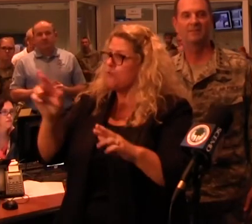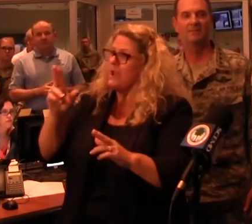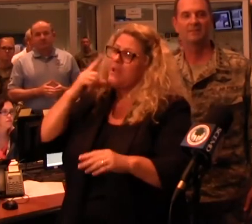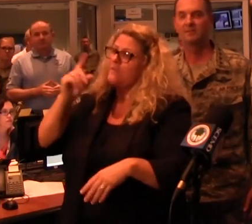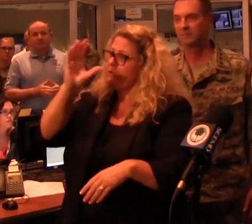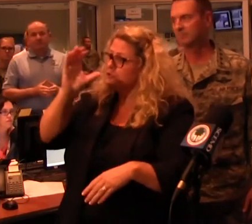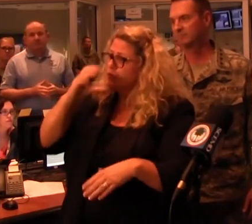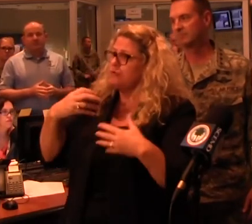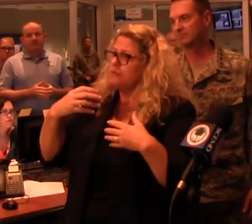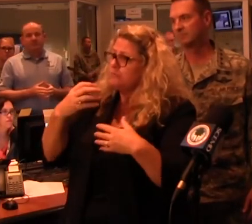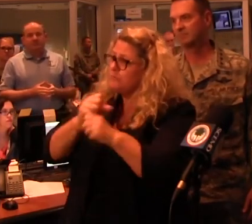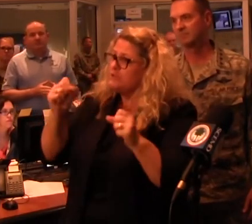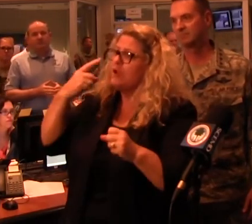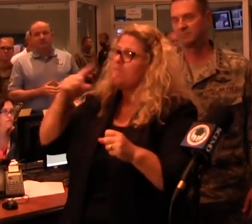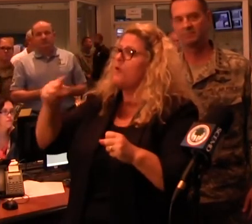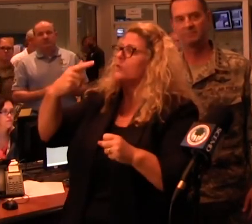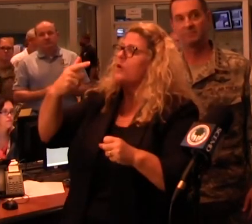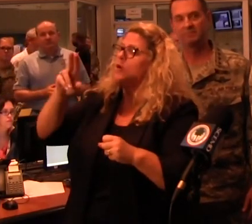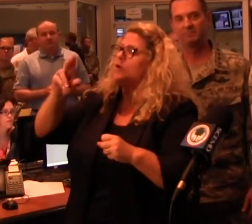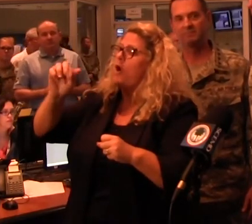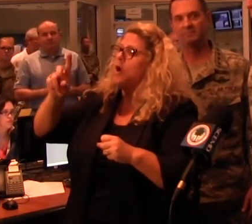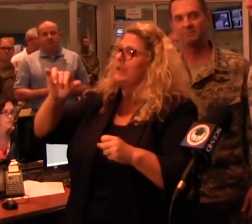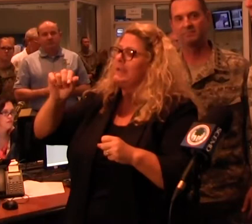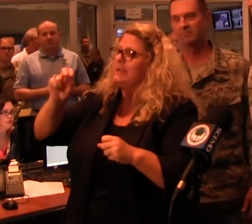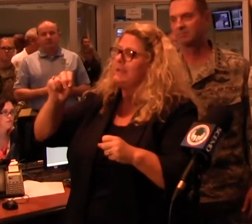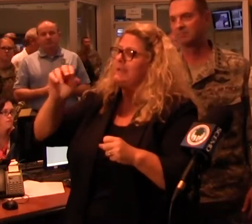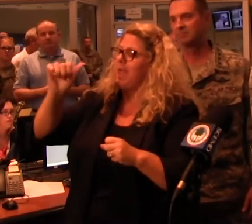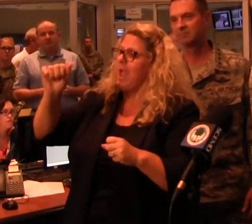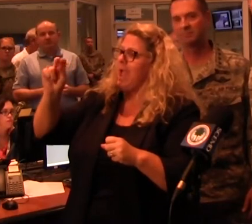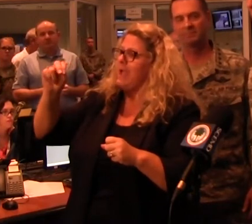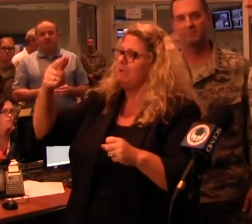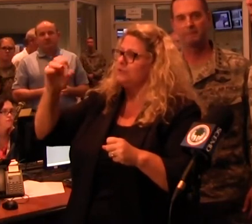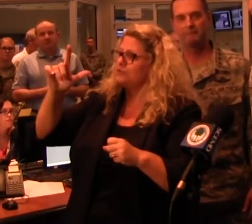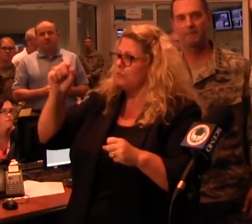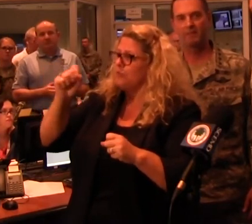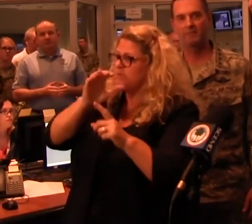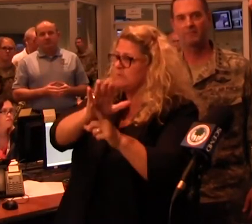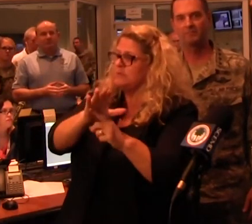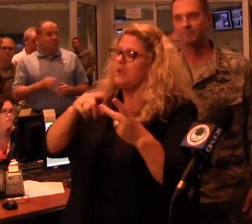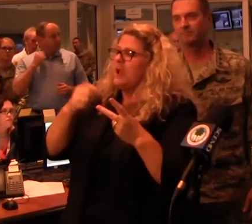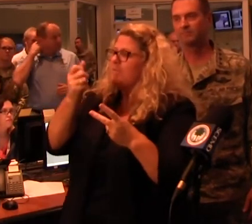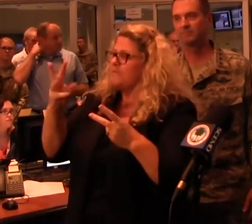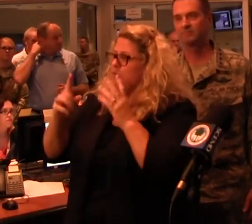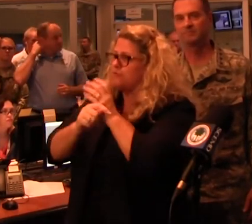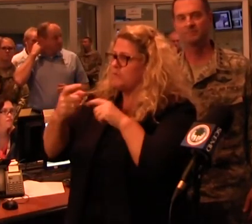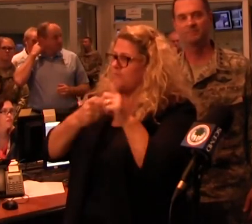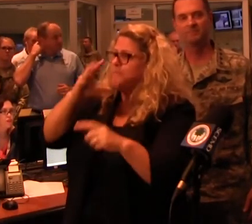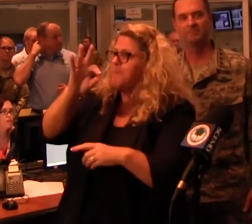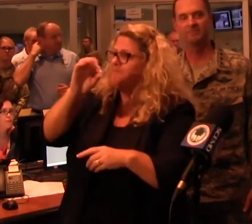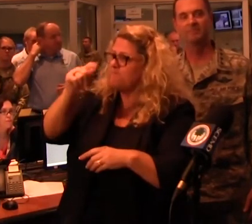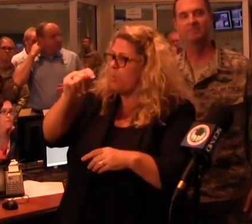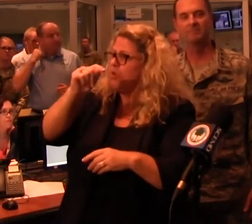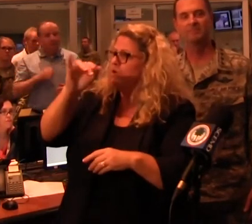rescue with some of our guardian angels and helicopters. We have at Fort Jackson quite a few trucks that we've integrated into the broader